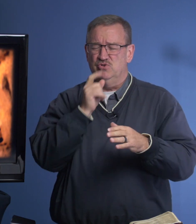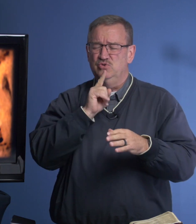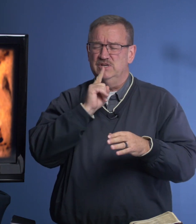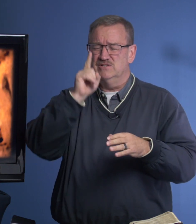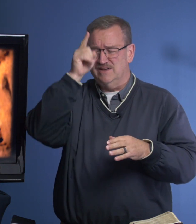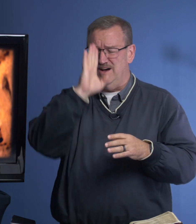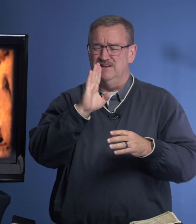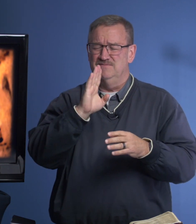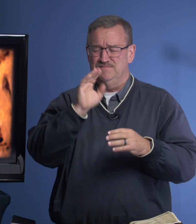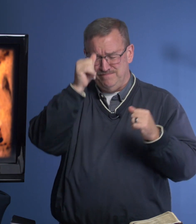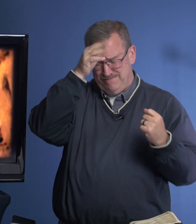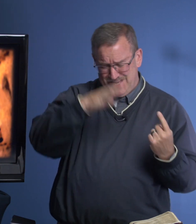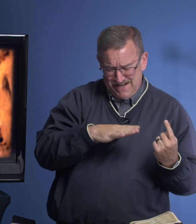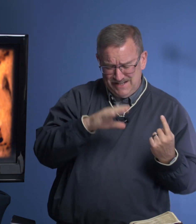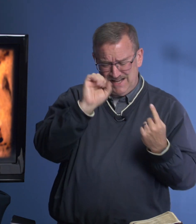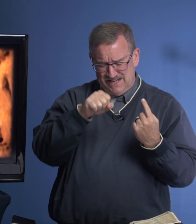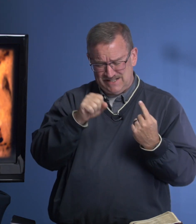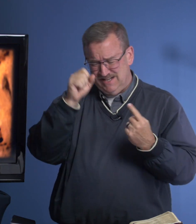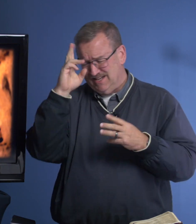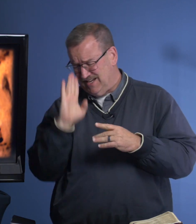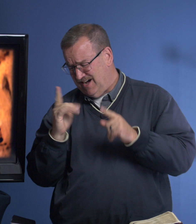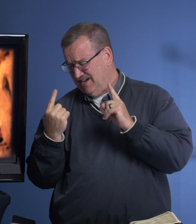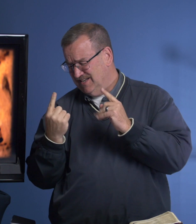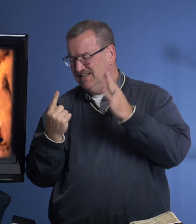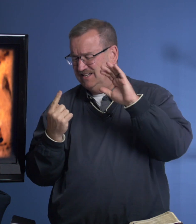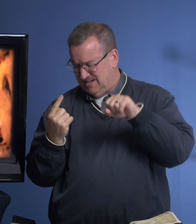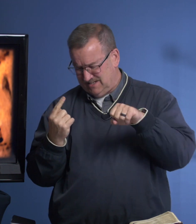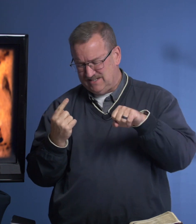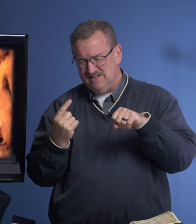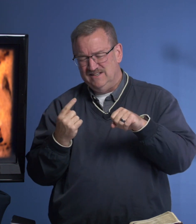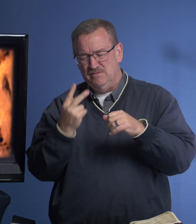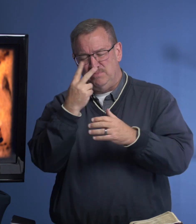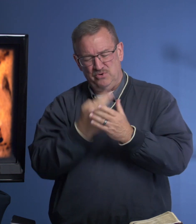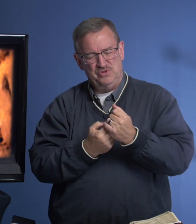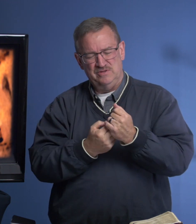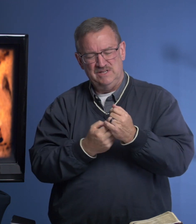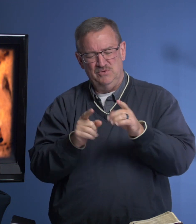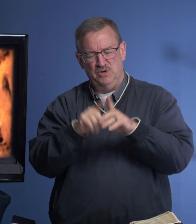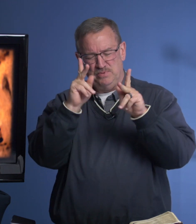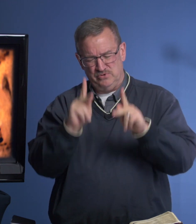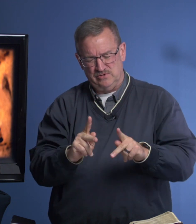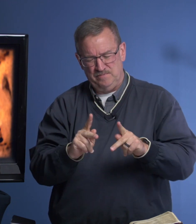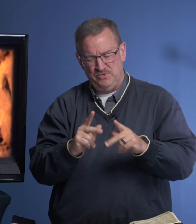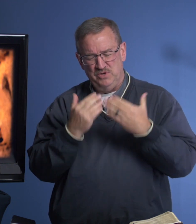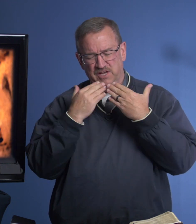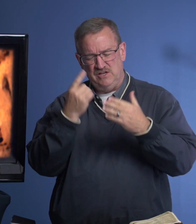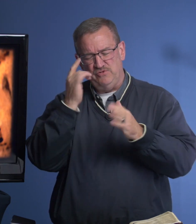who is God. Man, yes. God, yes. Both in one person. We thank you for